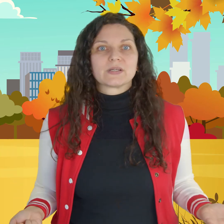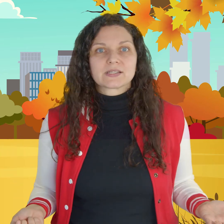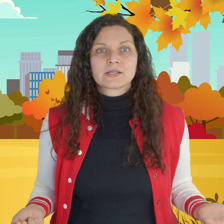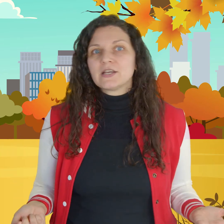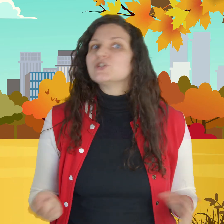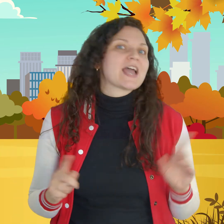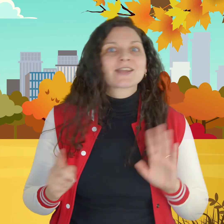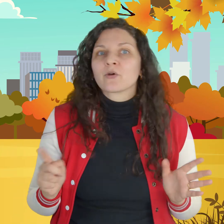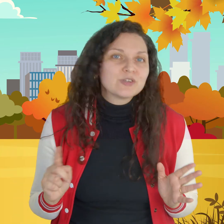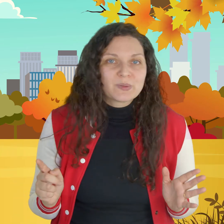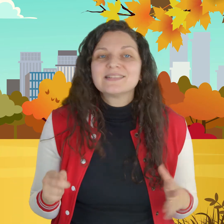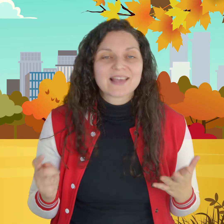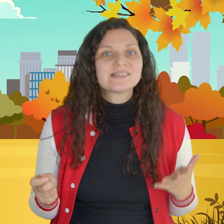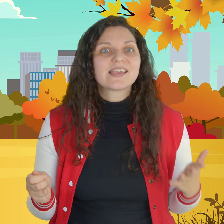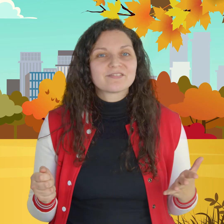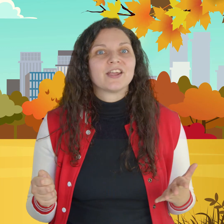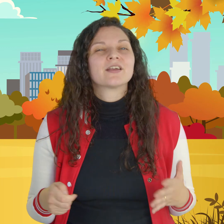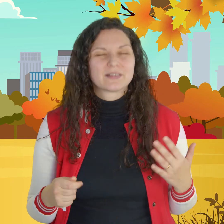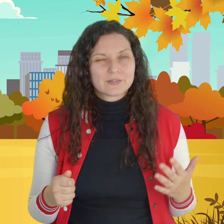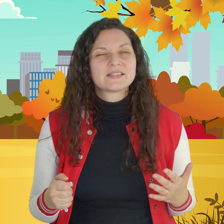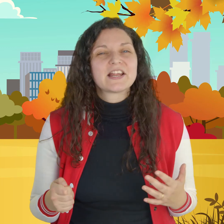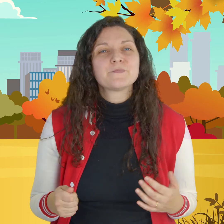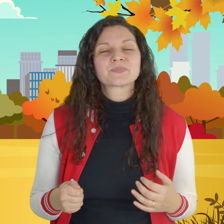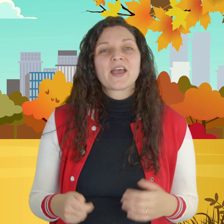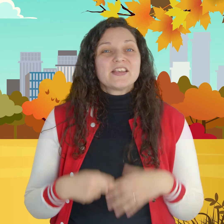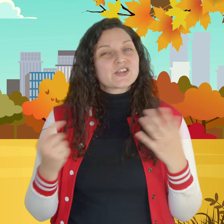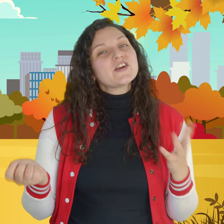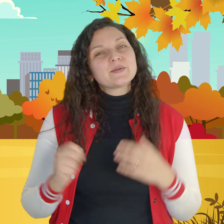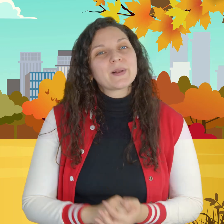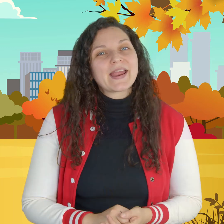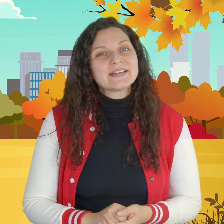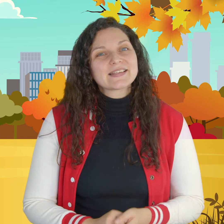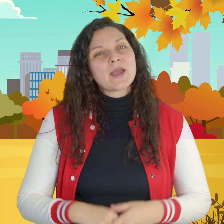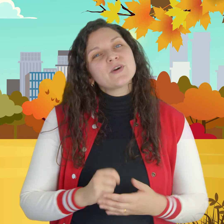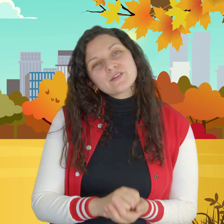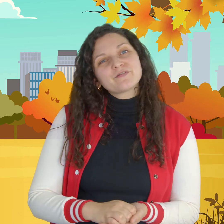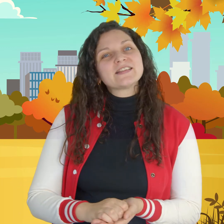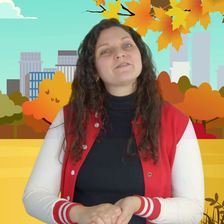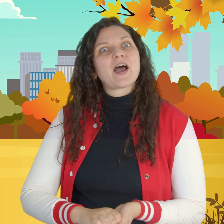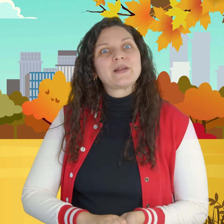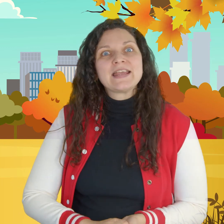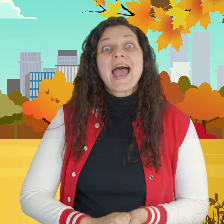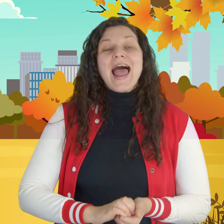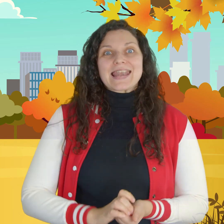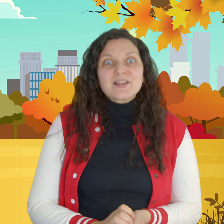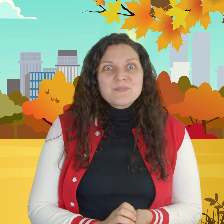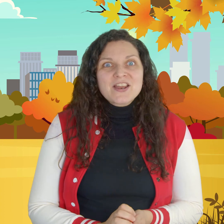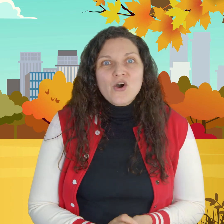you cannot repeat Thanksgiving you see so you can play this game with your friends and family let me know